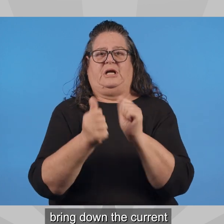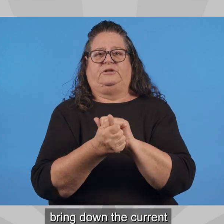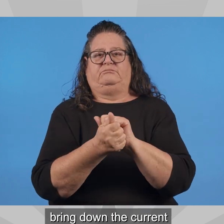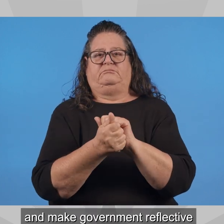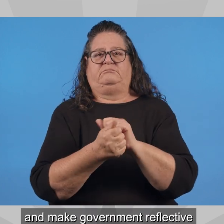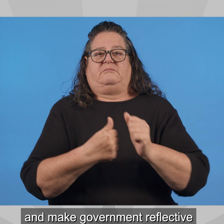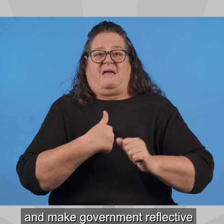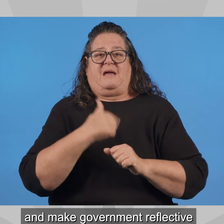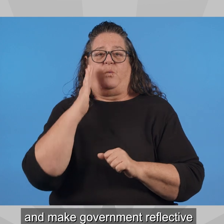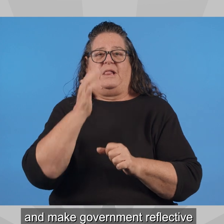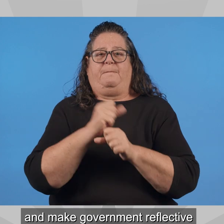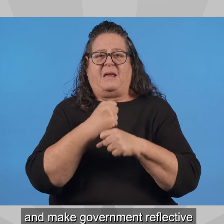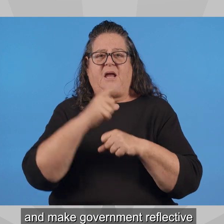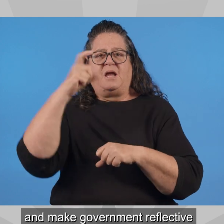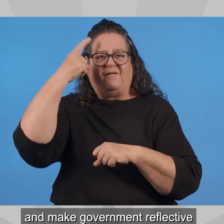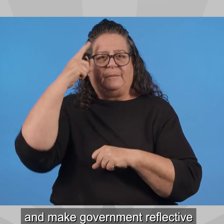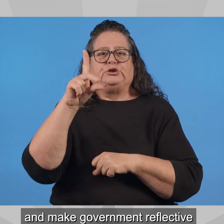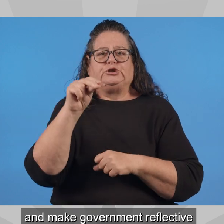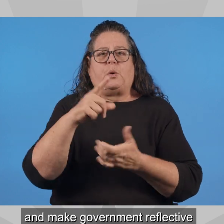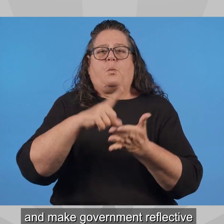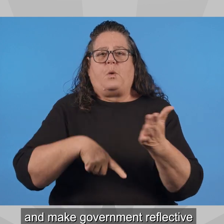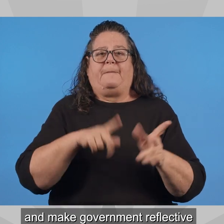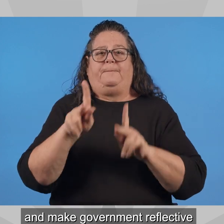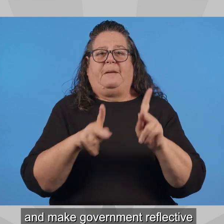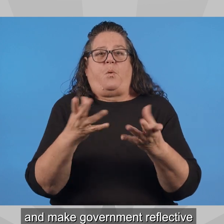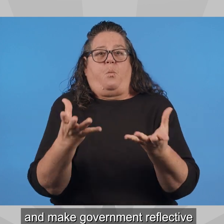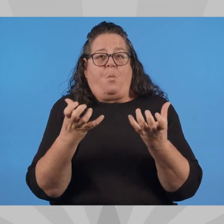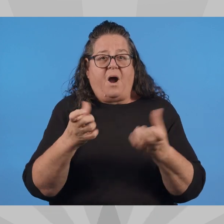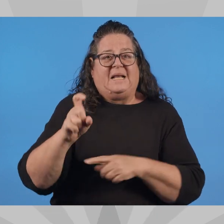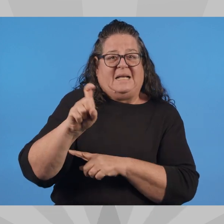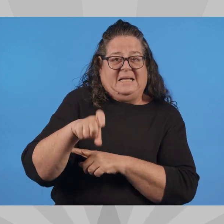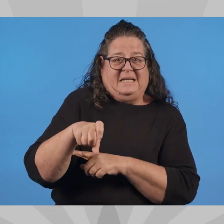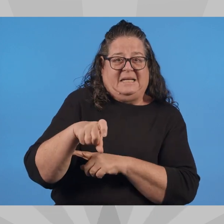politics, and make government reflective of the will of the people.